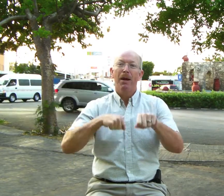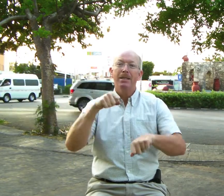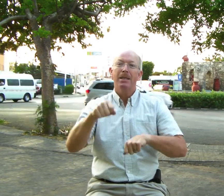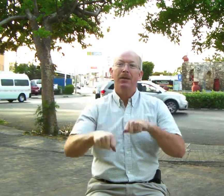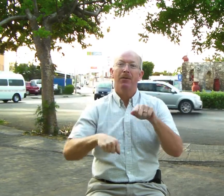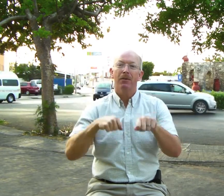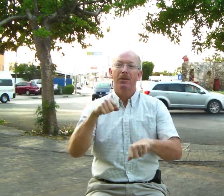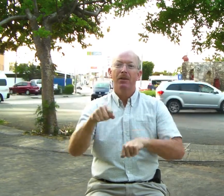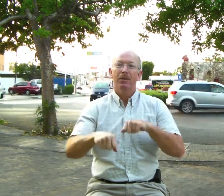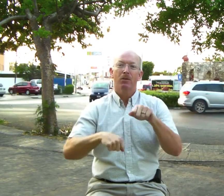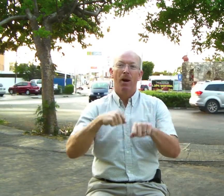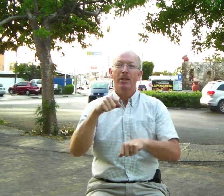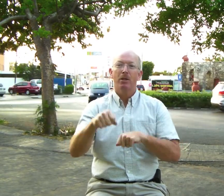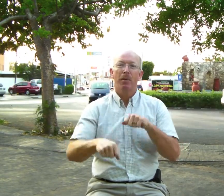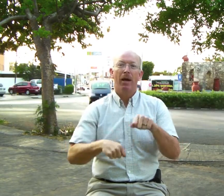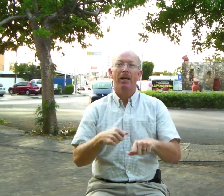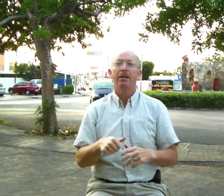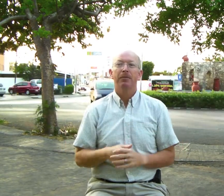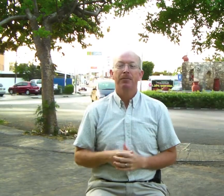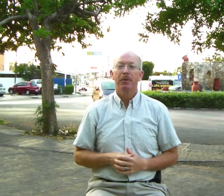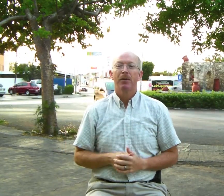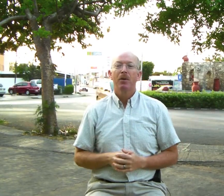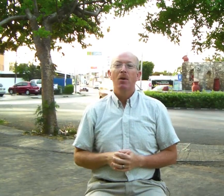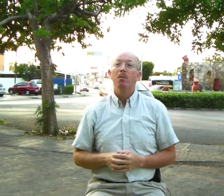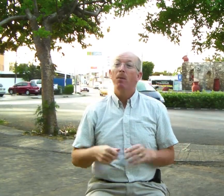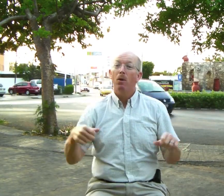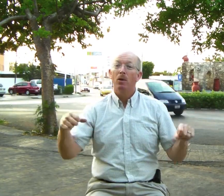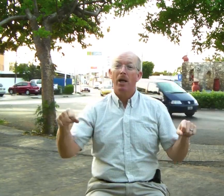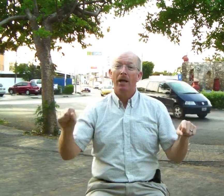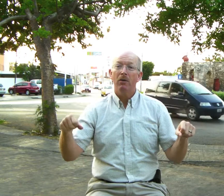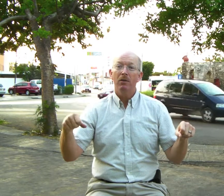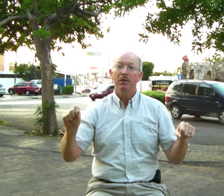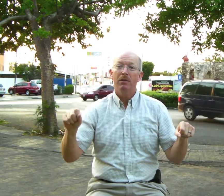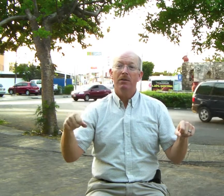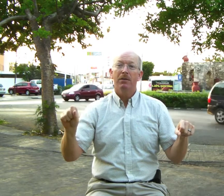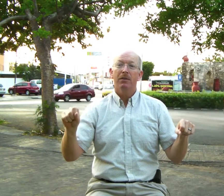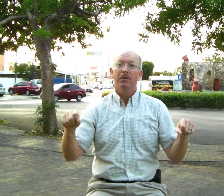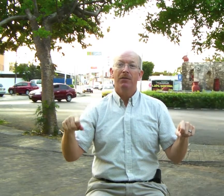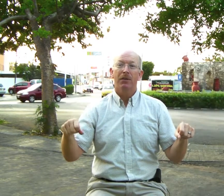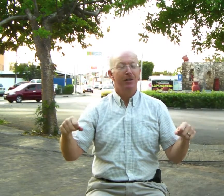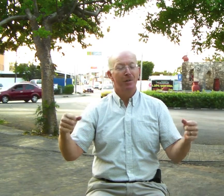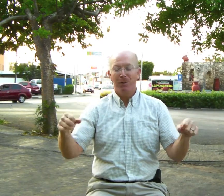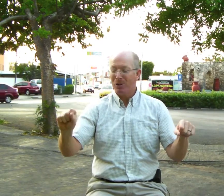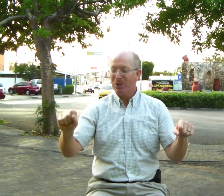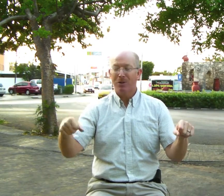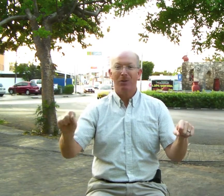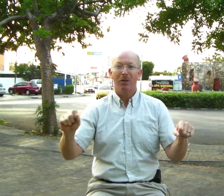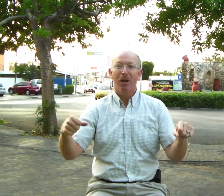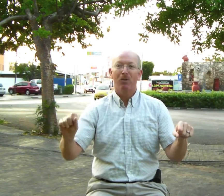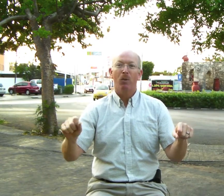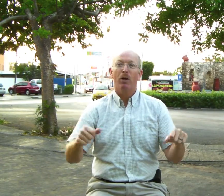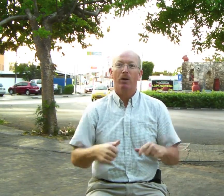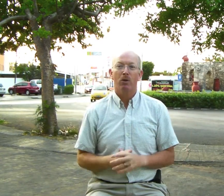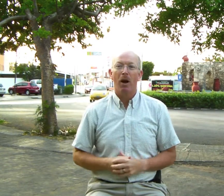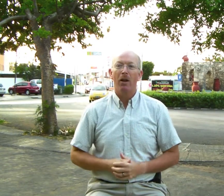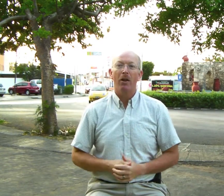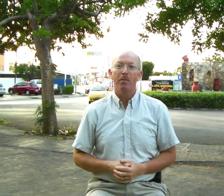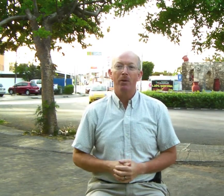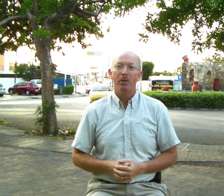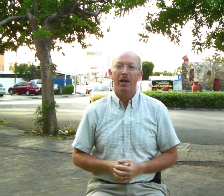Bicycle. To ride your bike. Motorcycle. Very simple. Just work the throttle on the motorcycle.